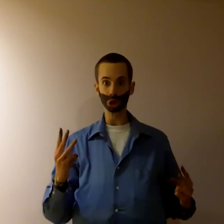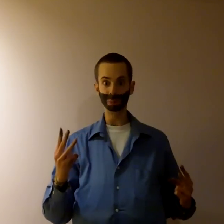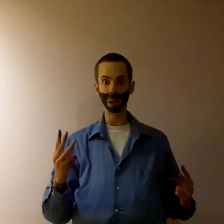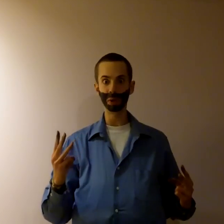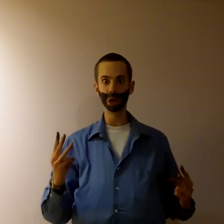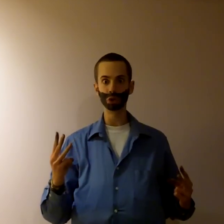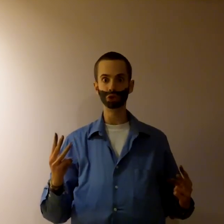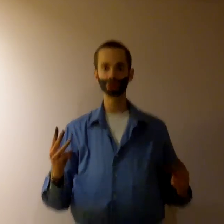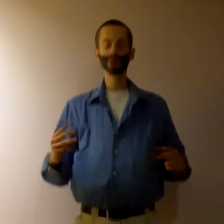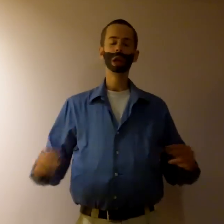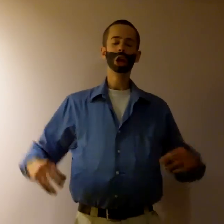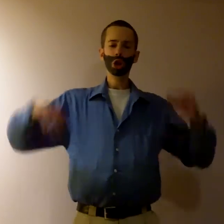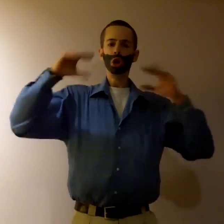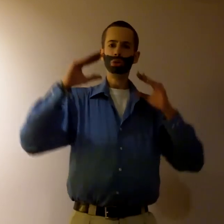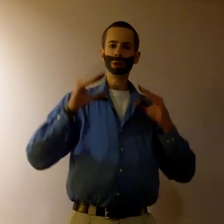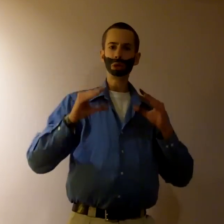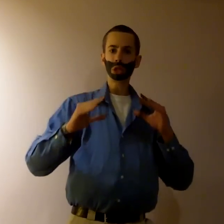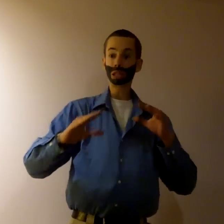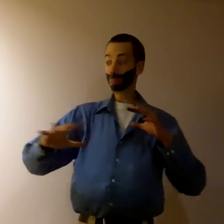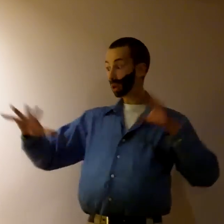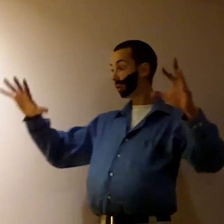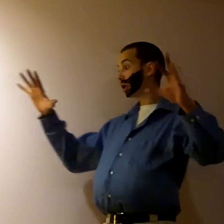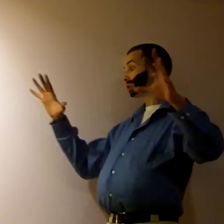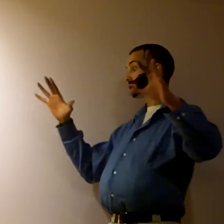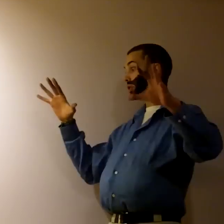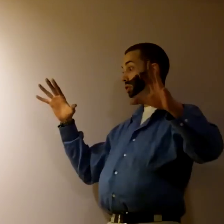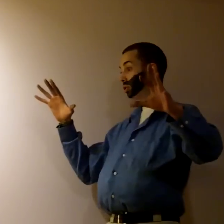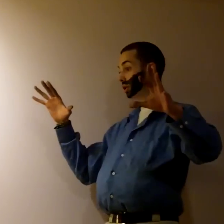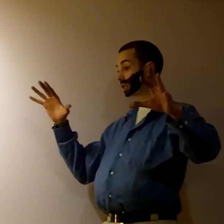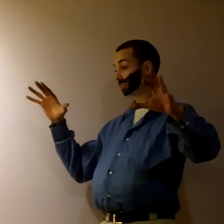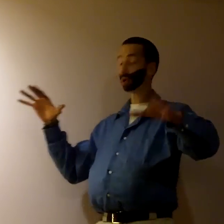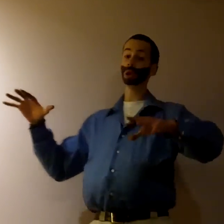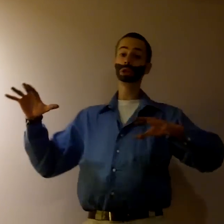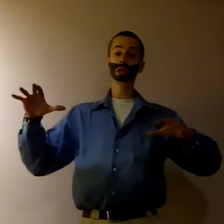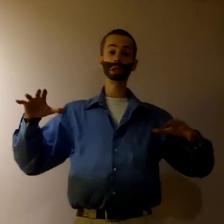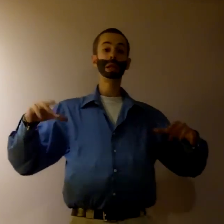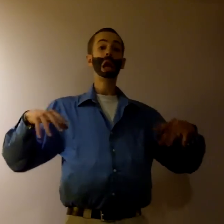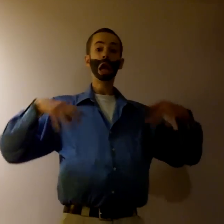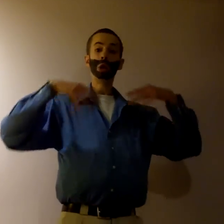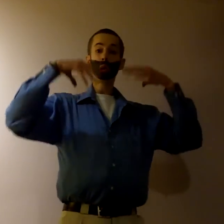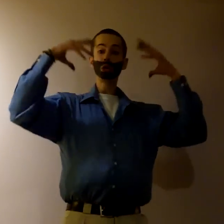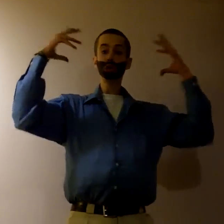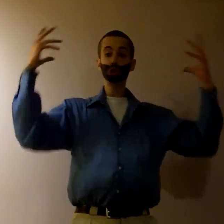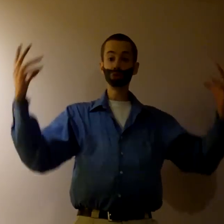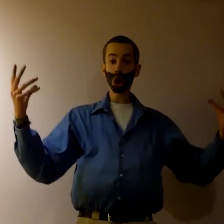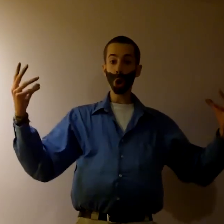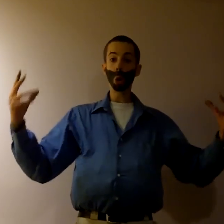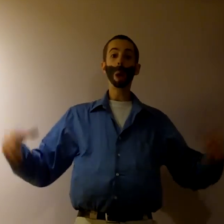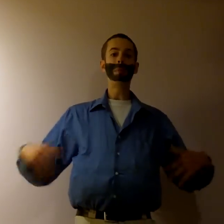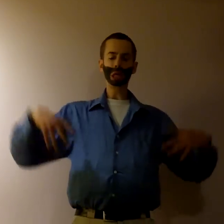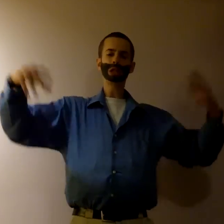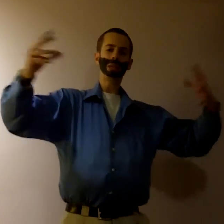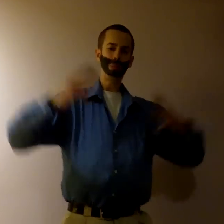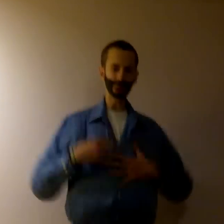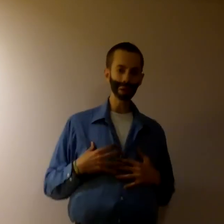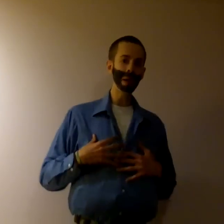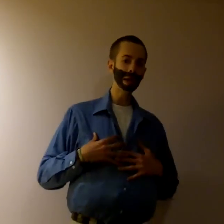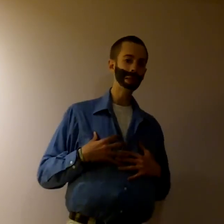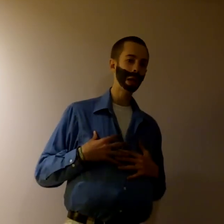experience. You must experience these new experiences in order to grow. Because as Billy Mays